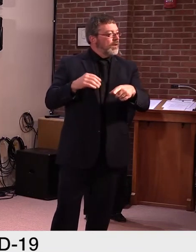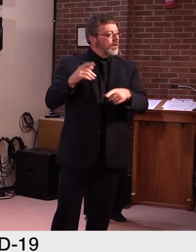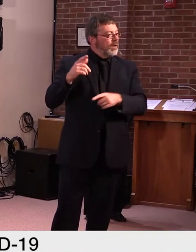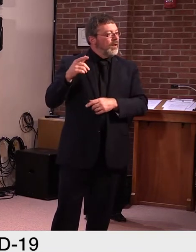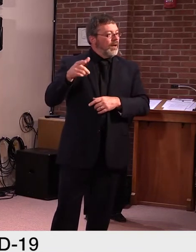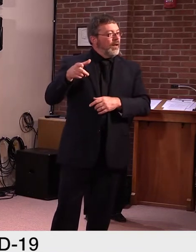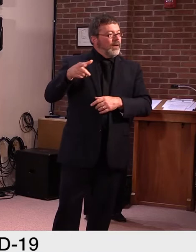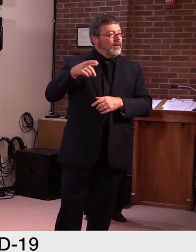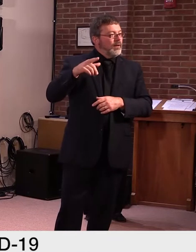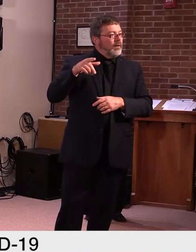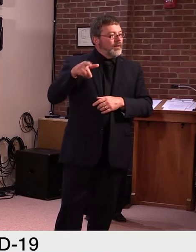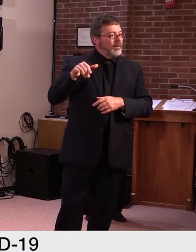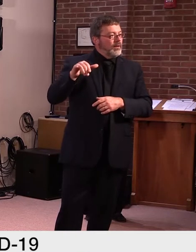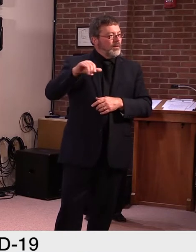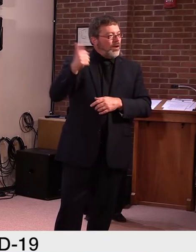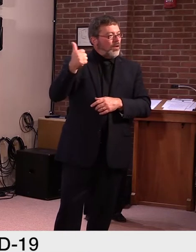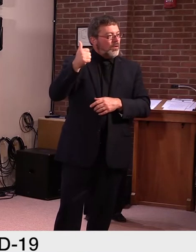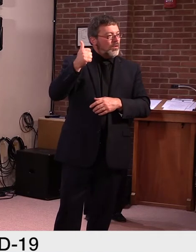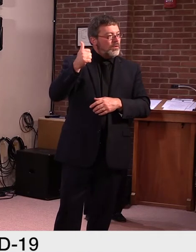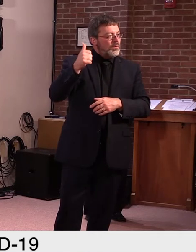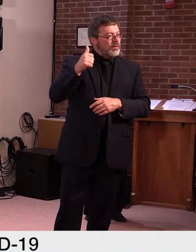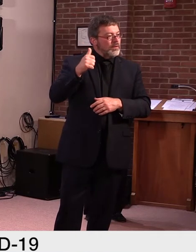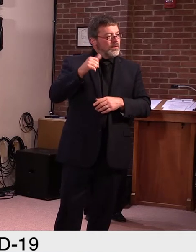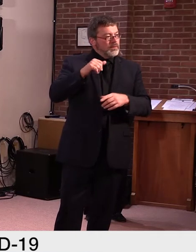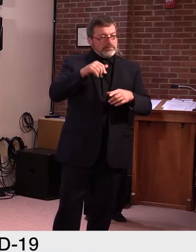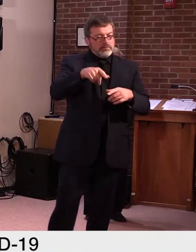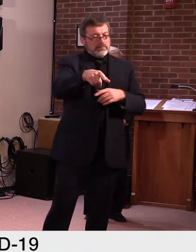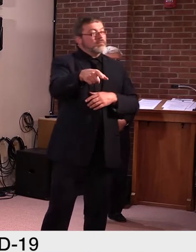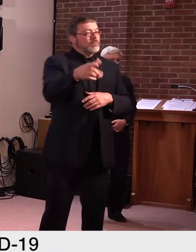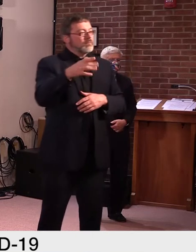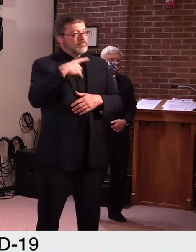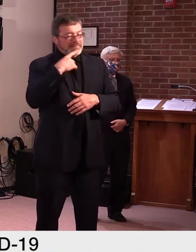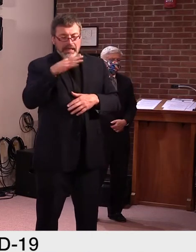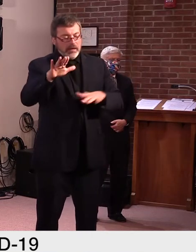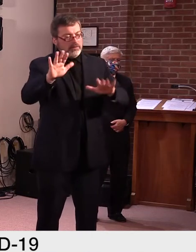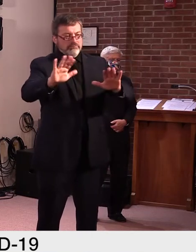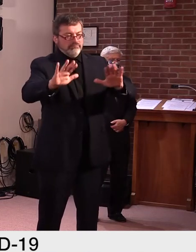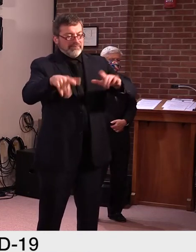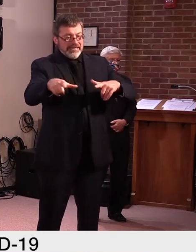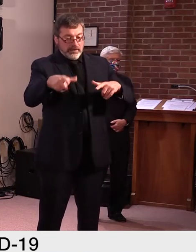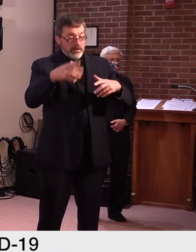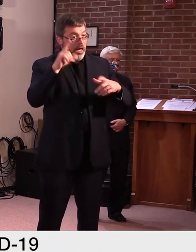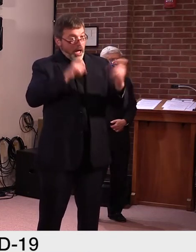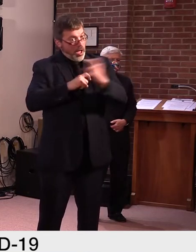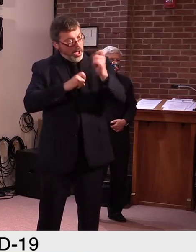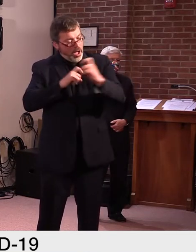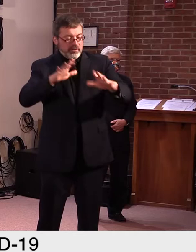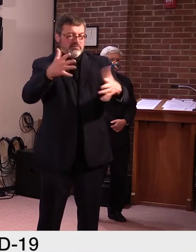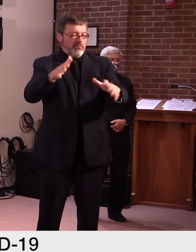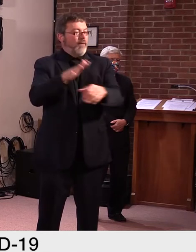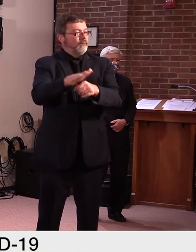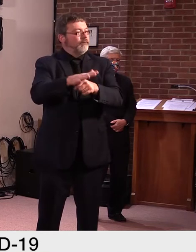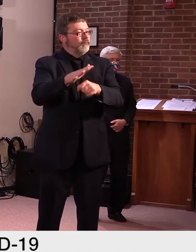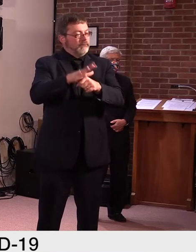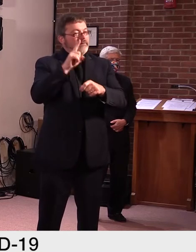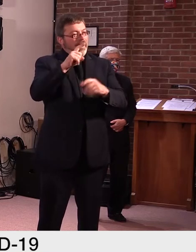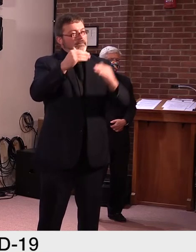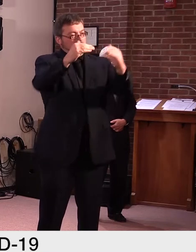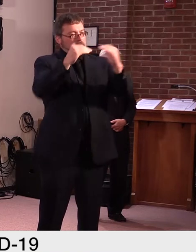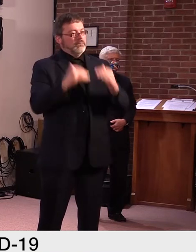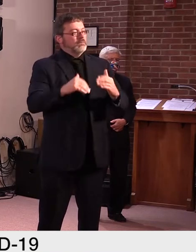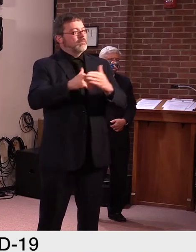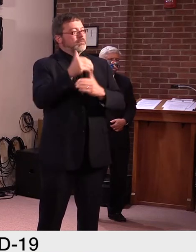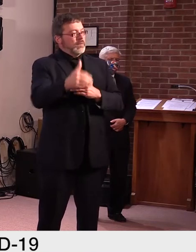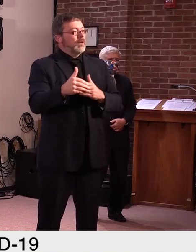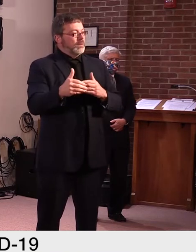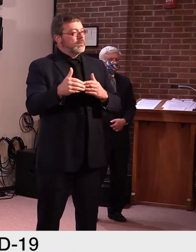That's the only thing. Mike, you can take a look at the guidance and the wording, but we've got to move to our next question. The guidance lays out the wording so you can see it for